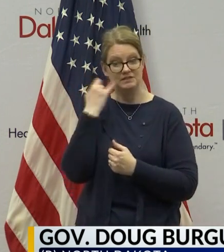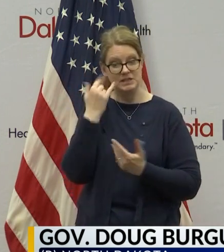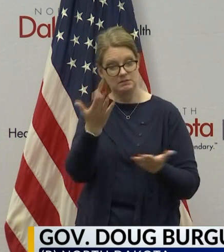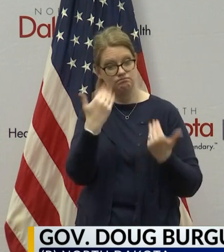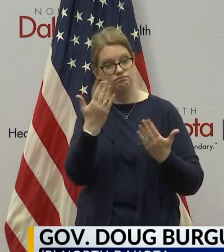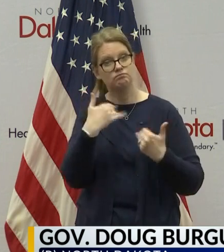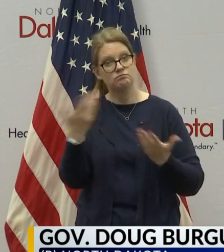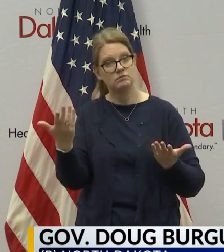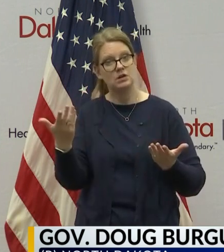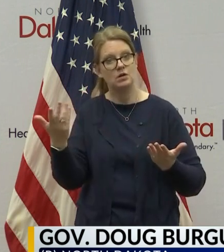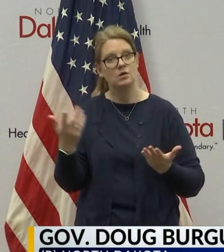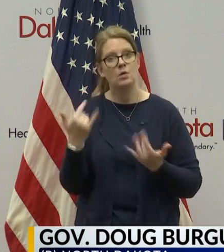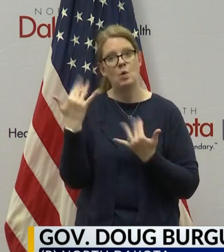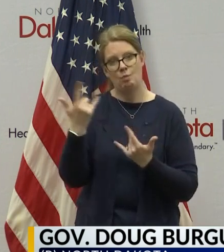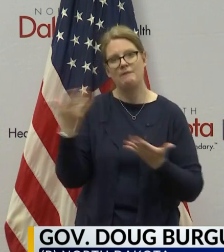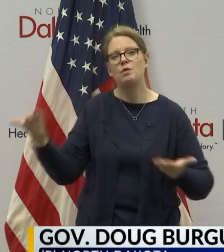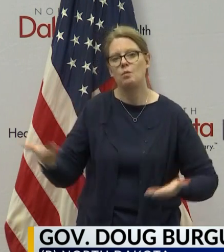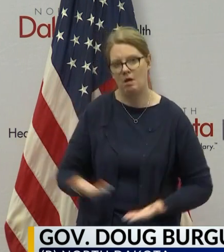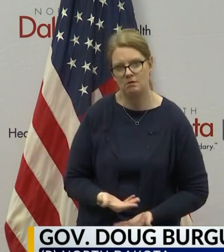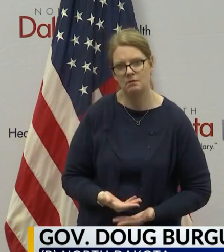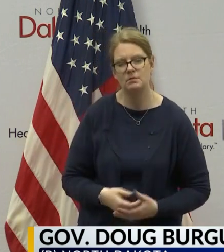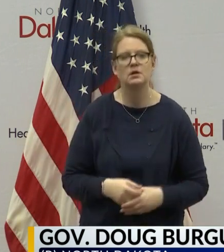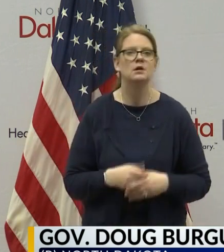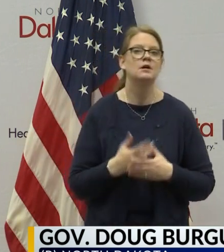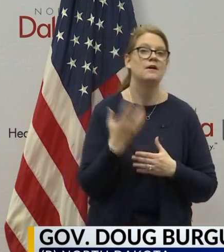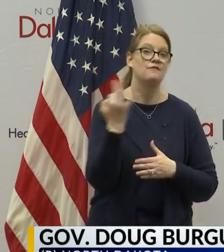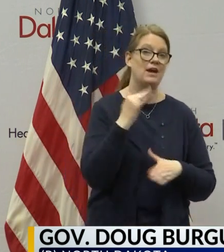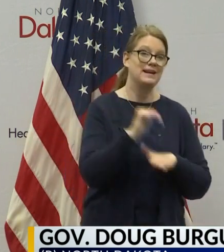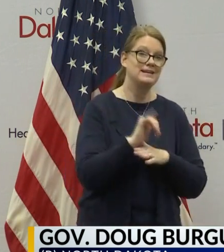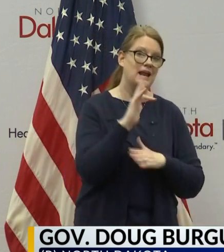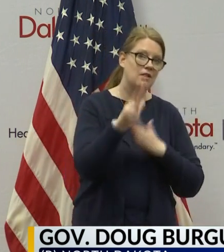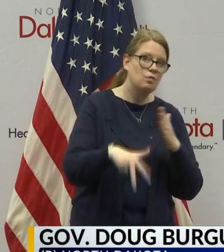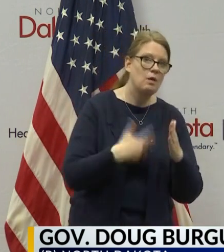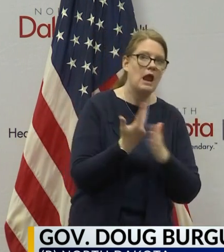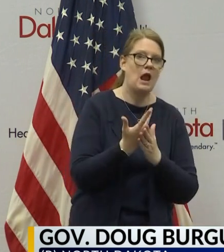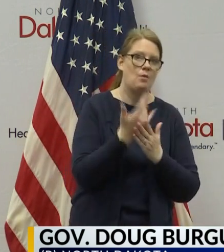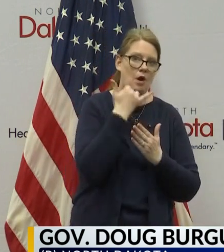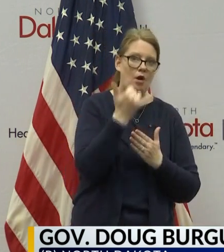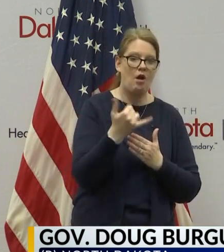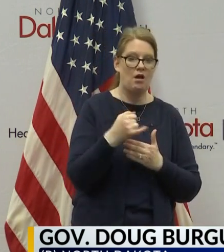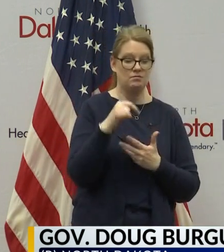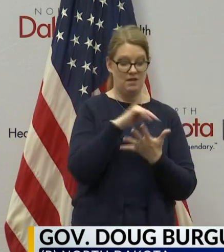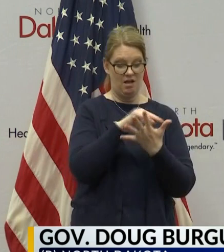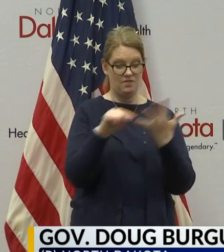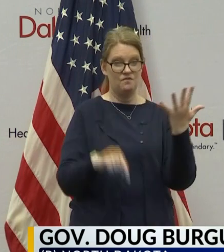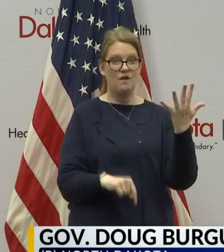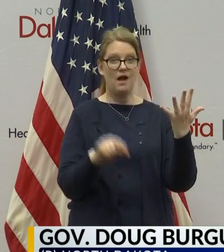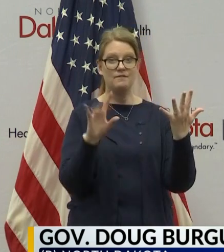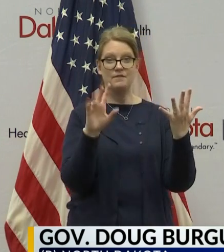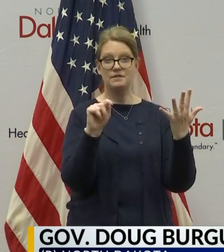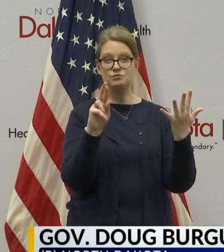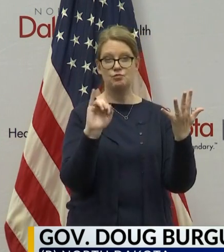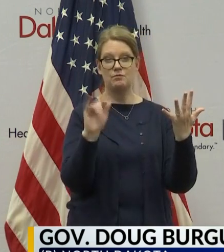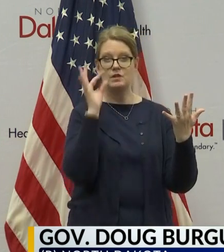do that. But we had another three-hour call on Friday night with all of the five tribal chairs from around the state.